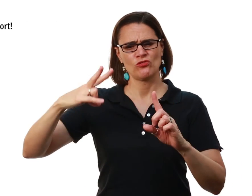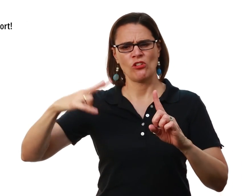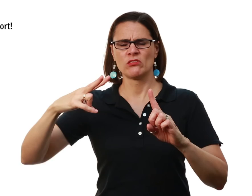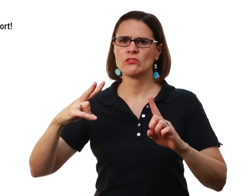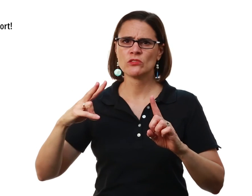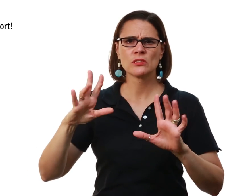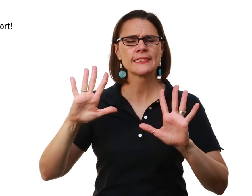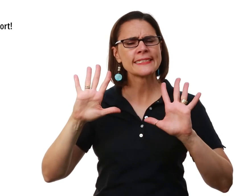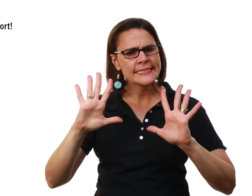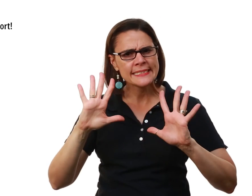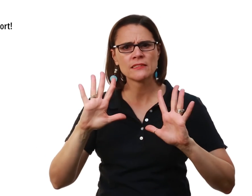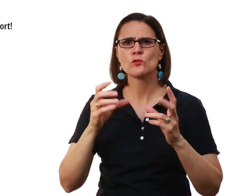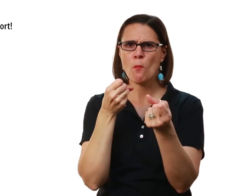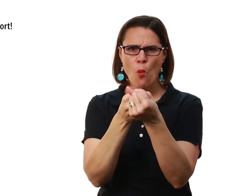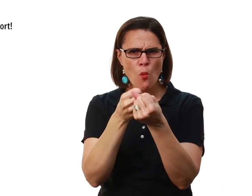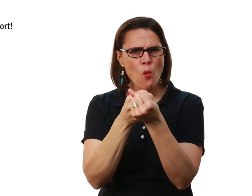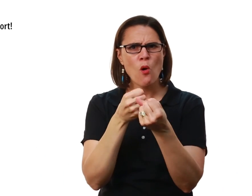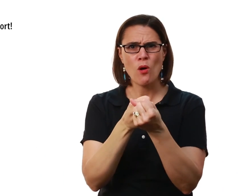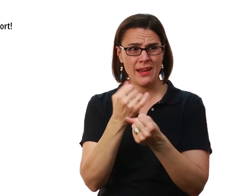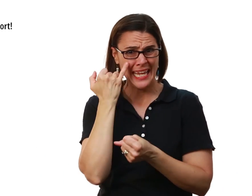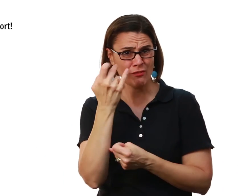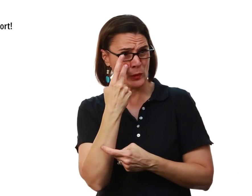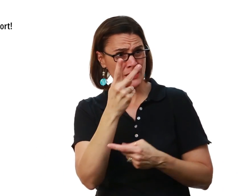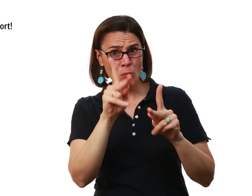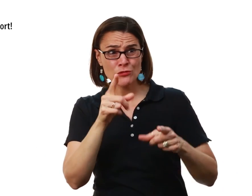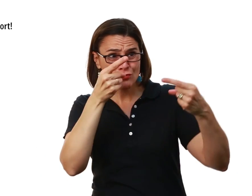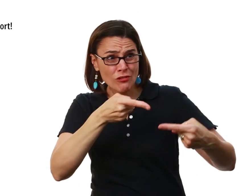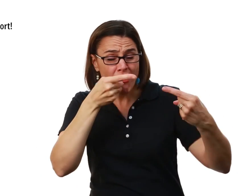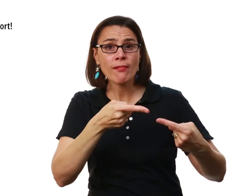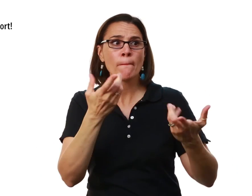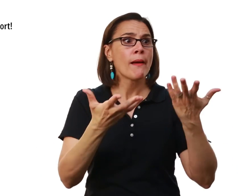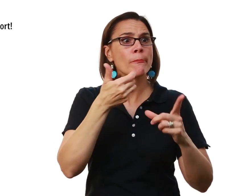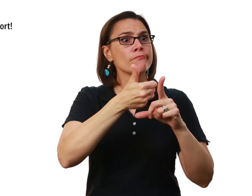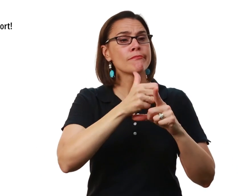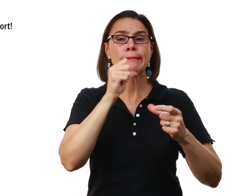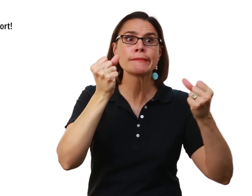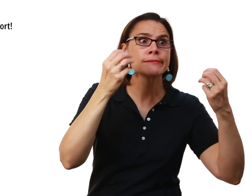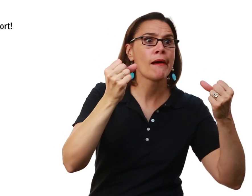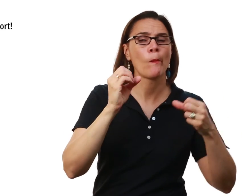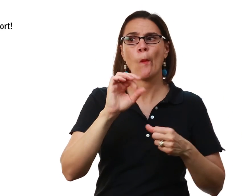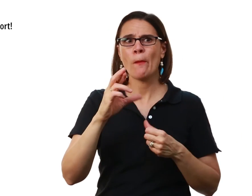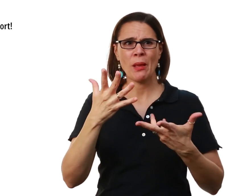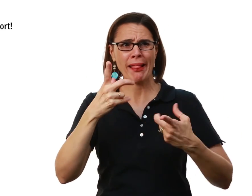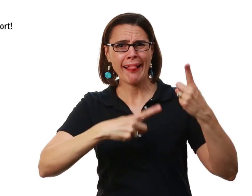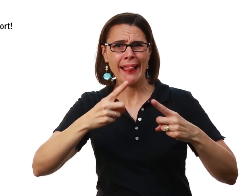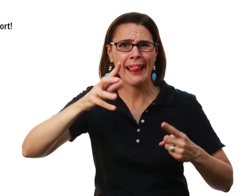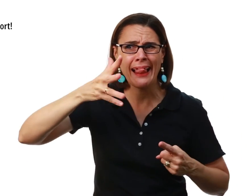another person We want to support each other If you see a person Who's struggling Maybe their signing skills Aren't there Or